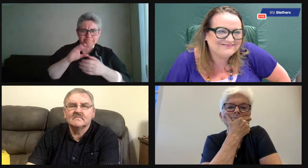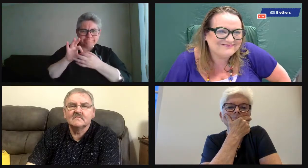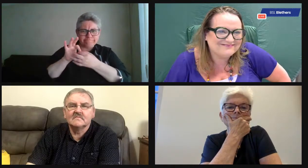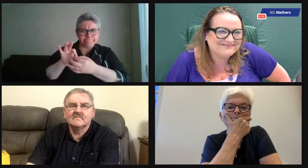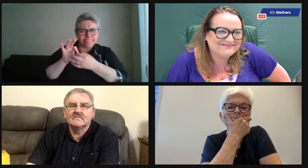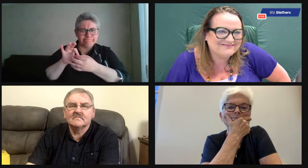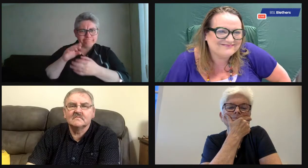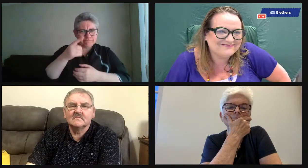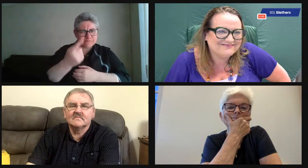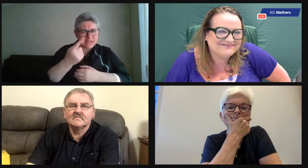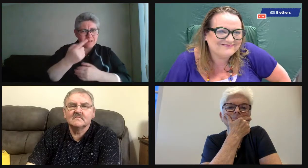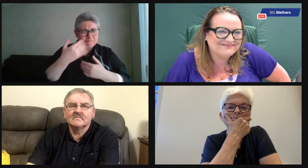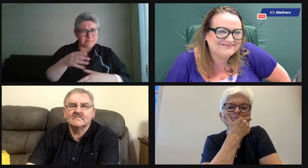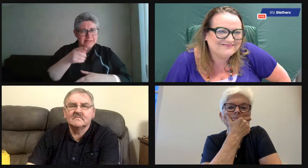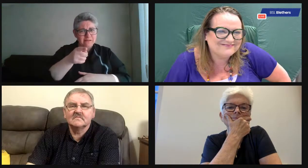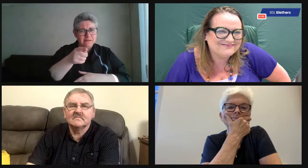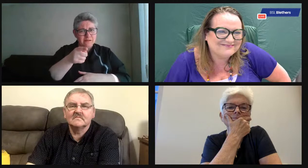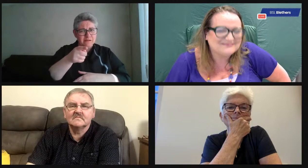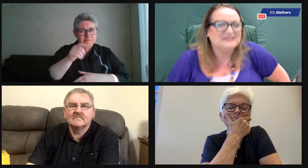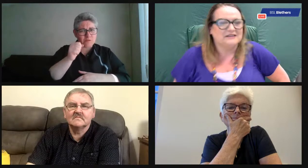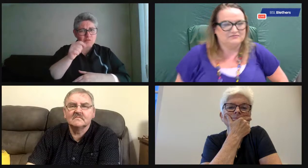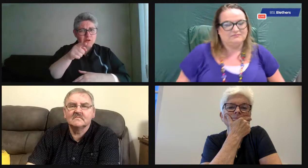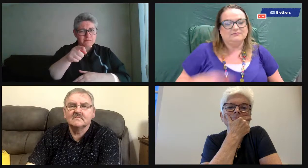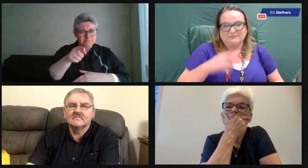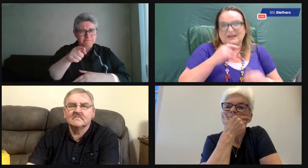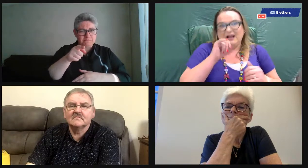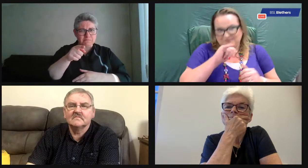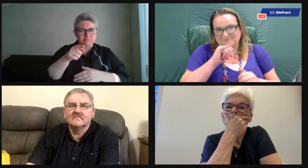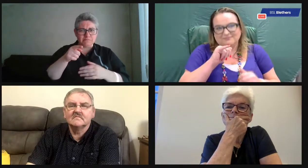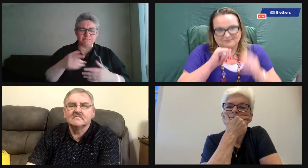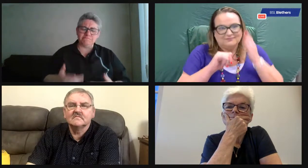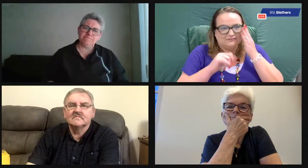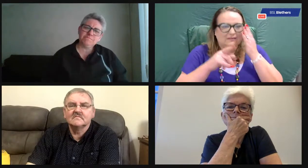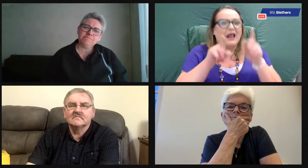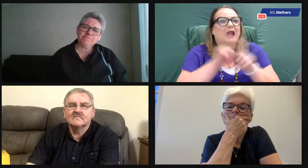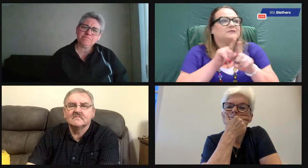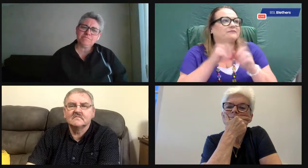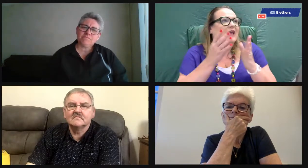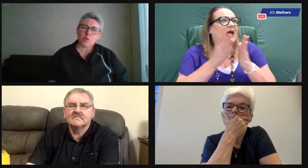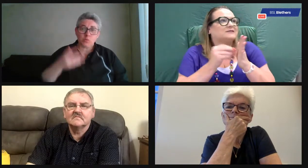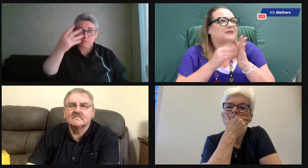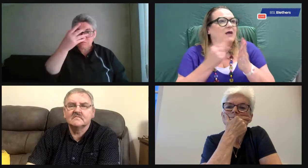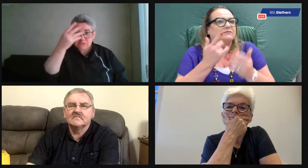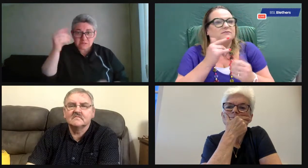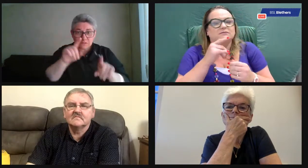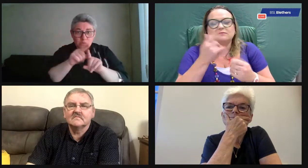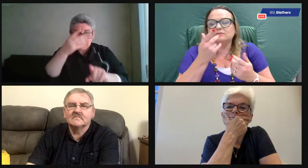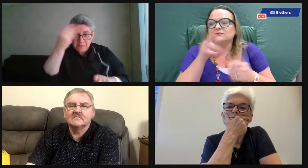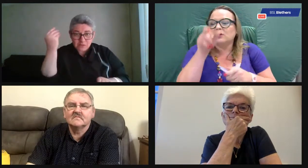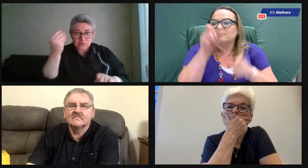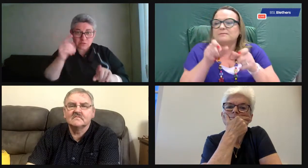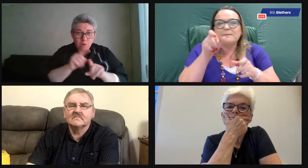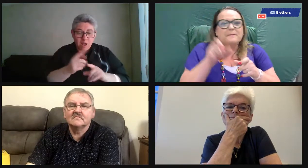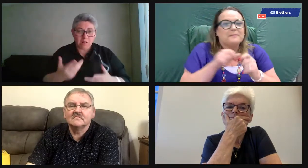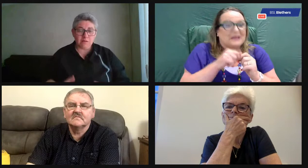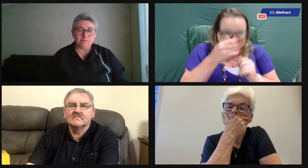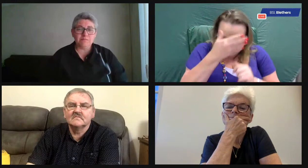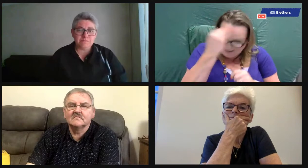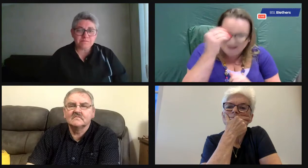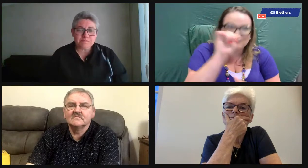your experience, you know, you've been engaging with older people as well, haven't you? And people